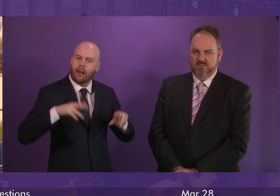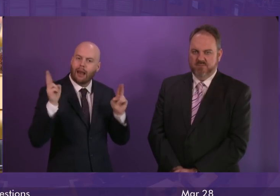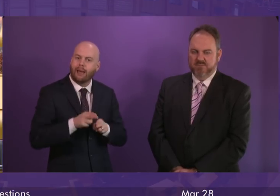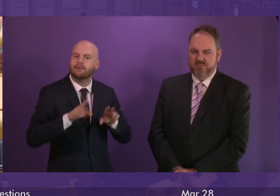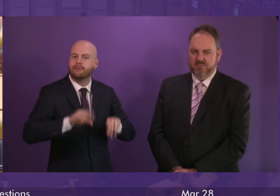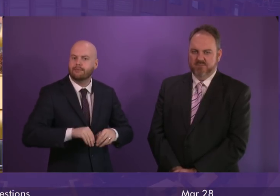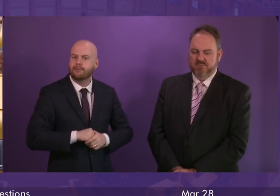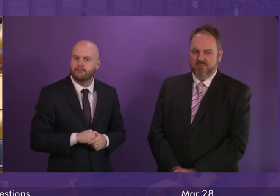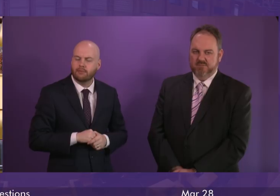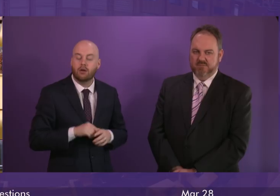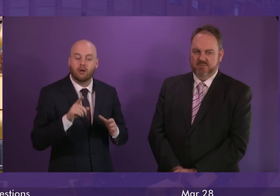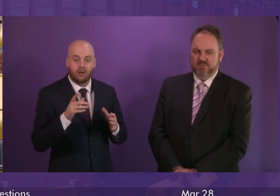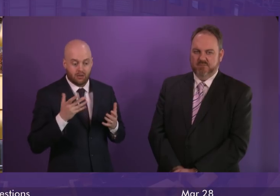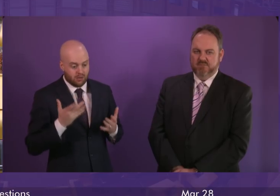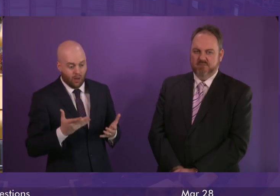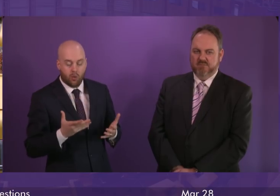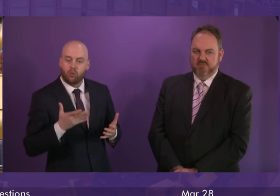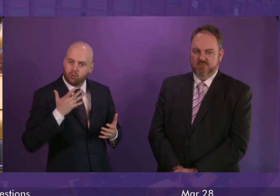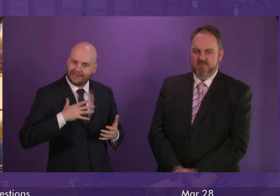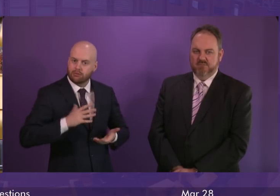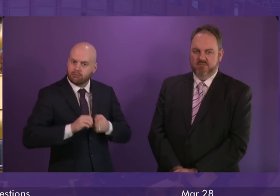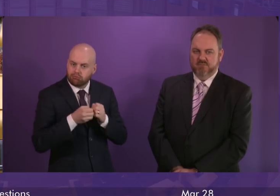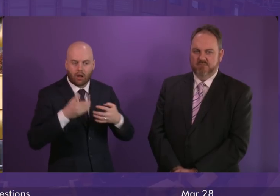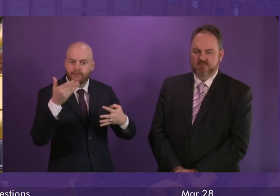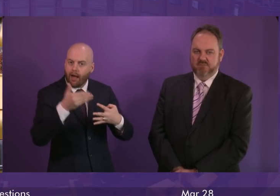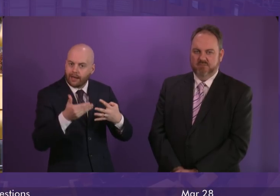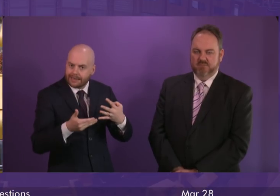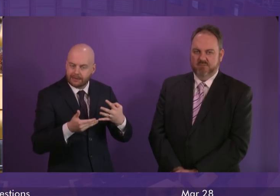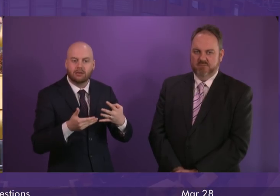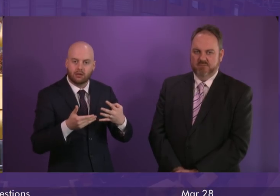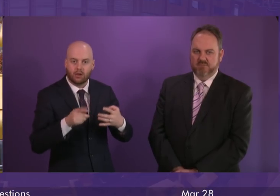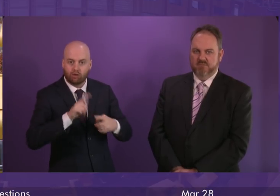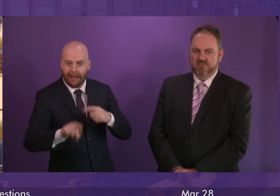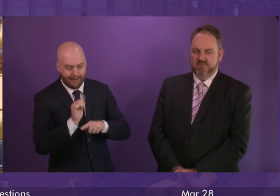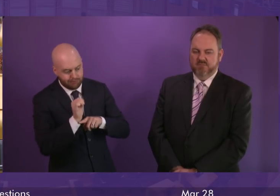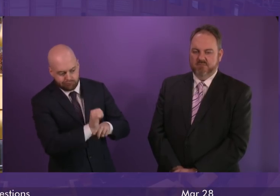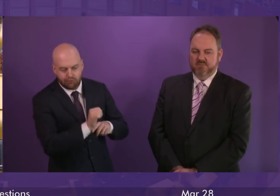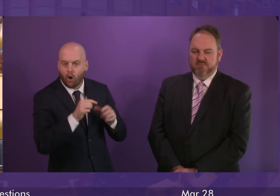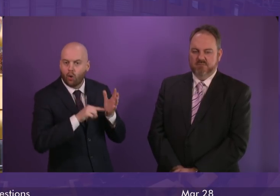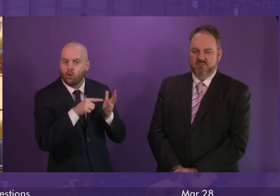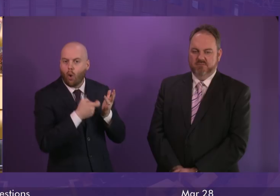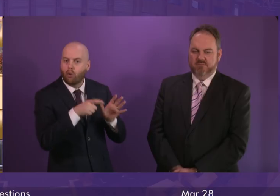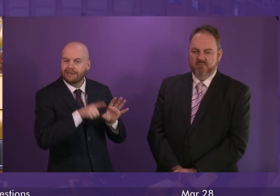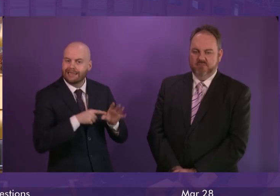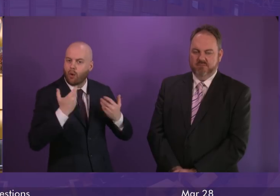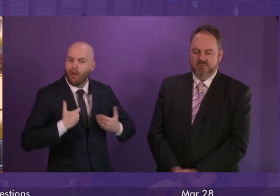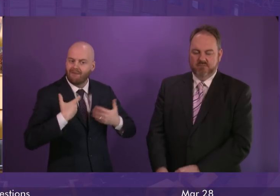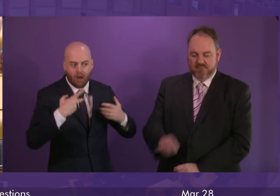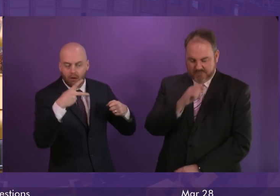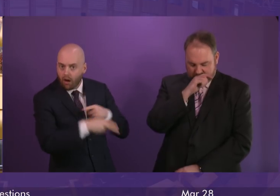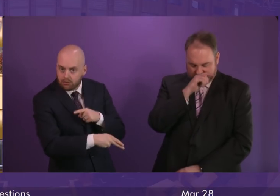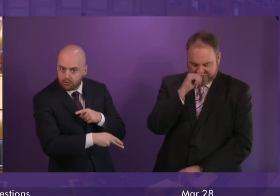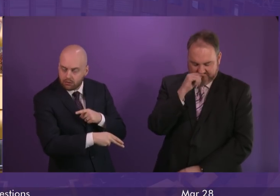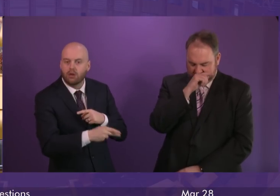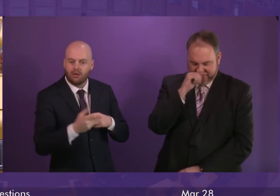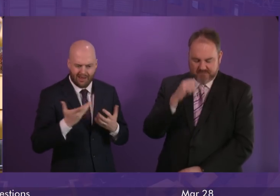targets. the mitigation we're doing to protect against Tory welfare cuts and the work we are doing to look at how we have an income